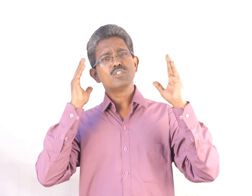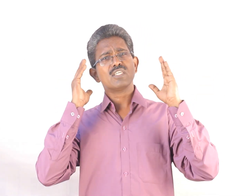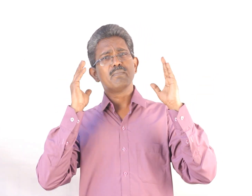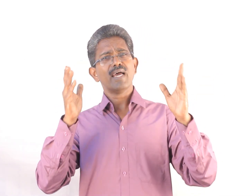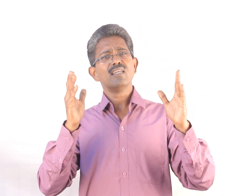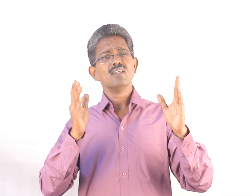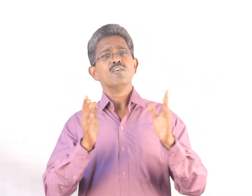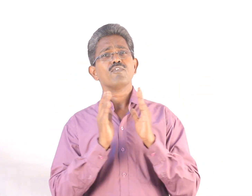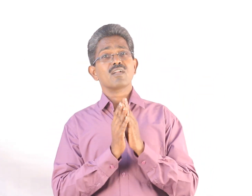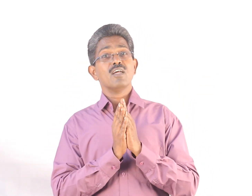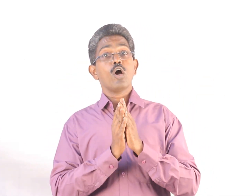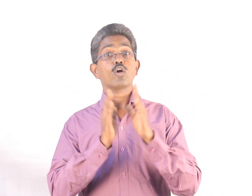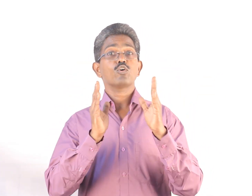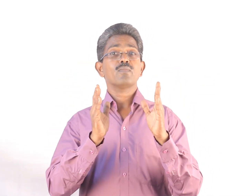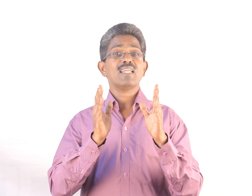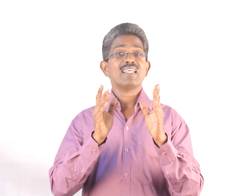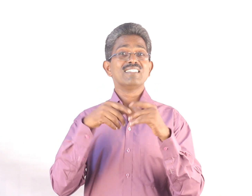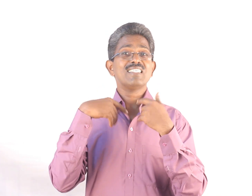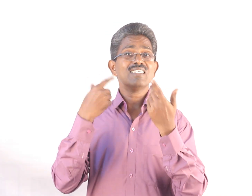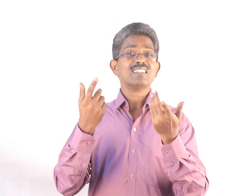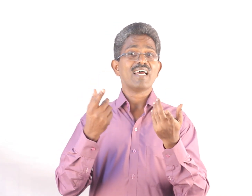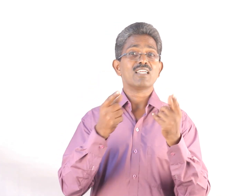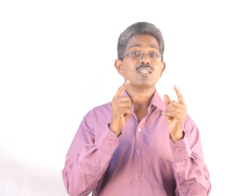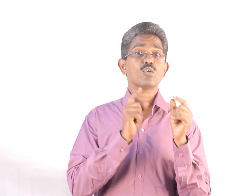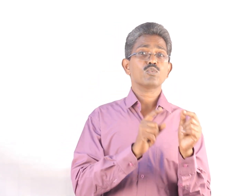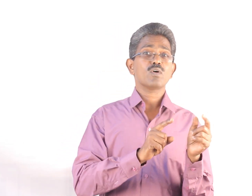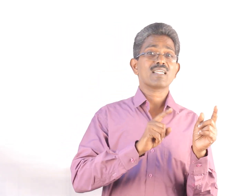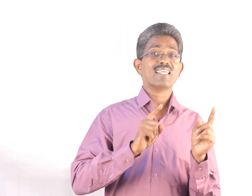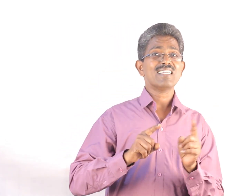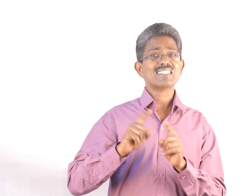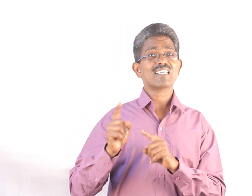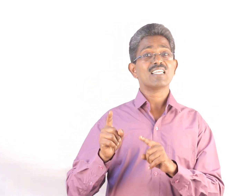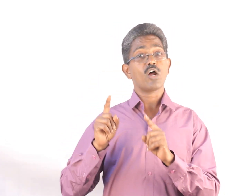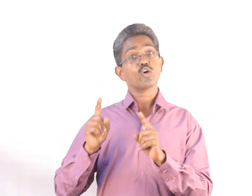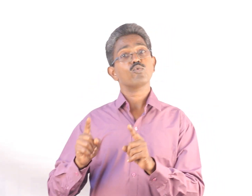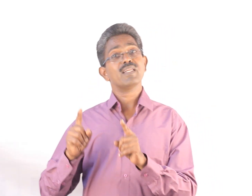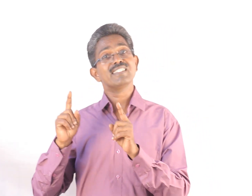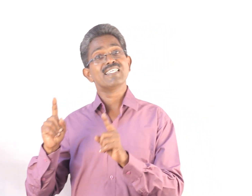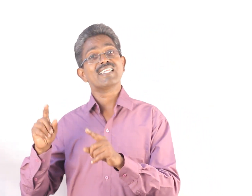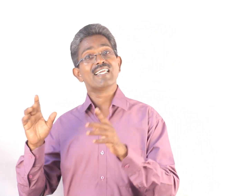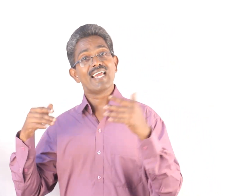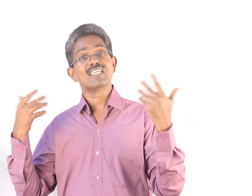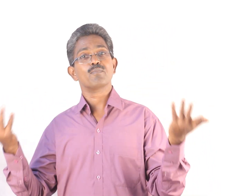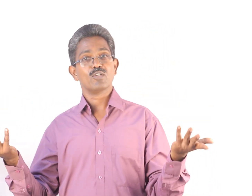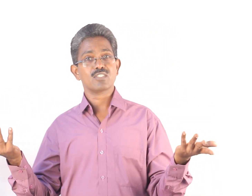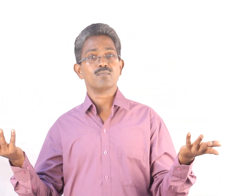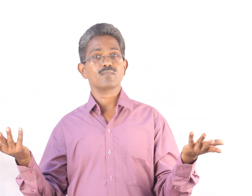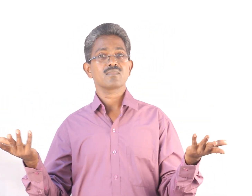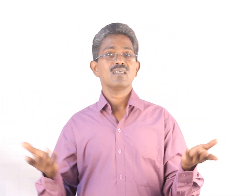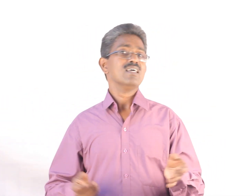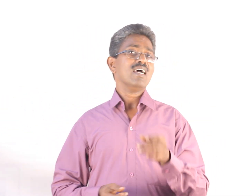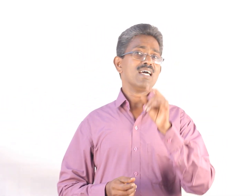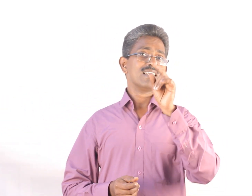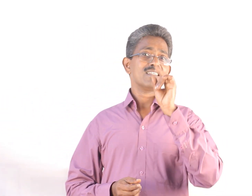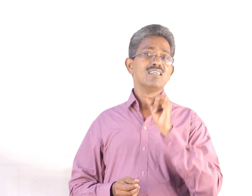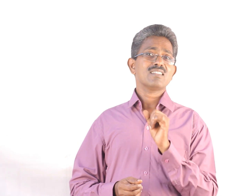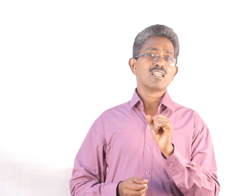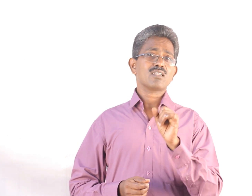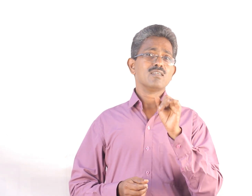demand for automobile engineers and those who are interested in automobile engineering entrepreneurship. And there are